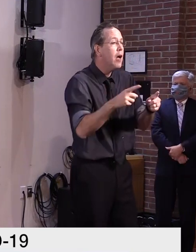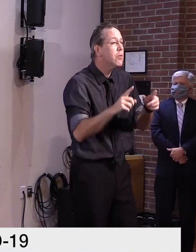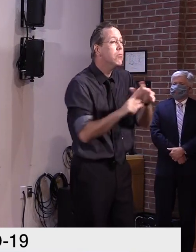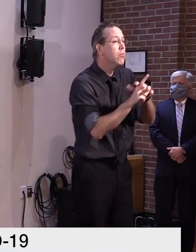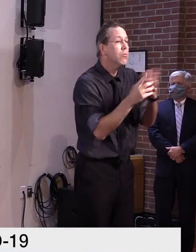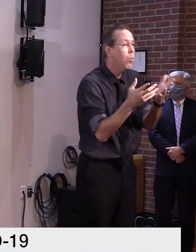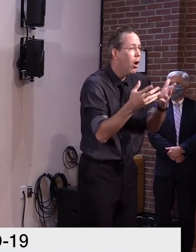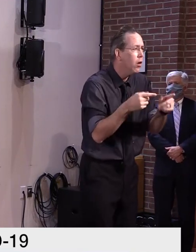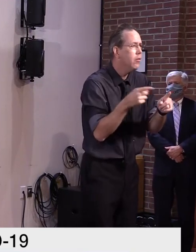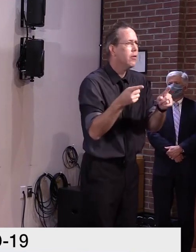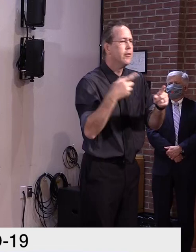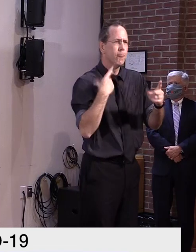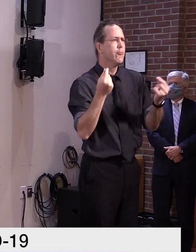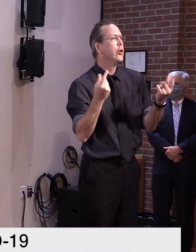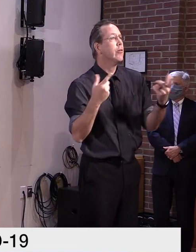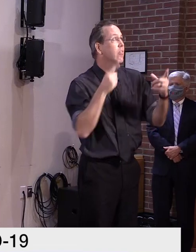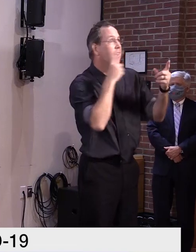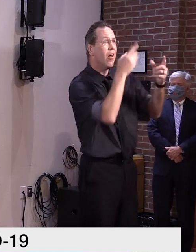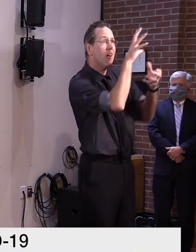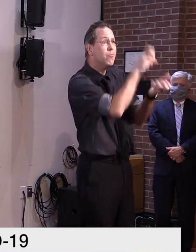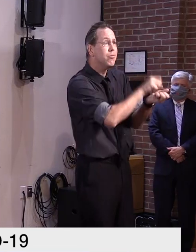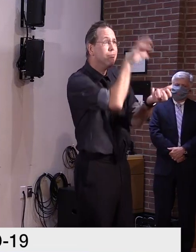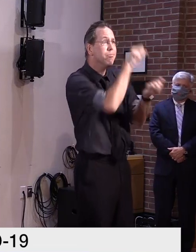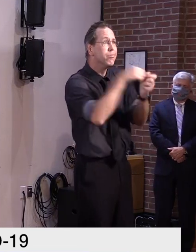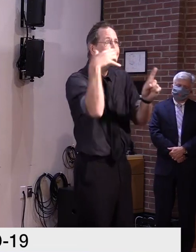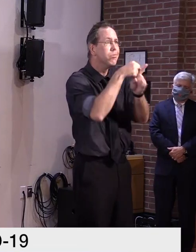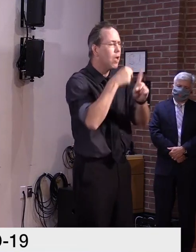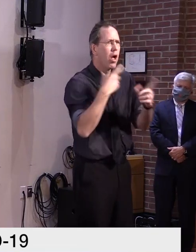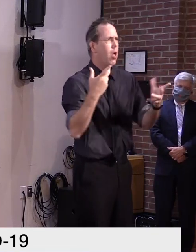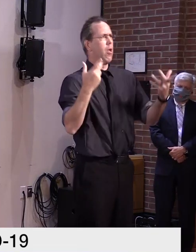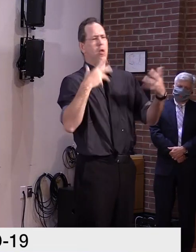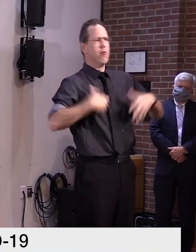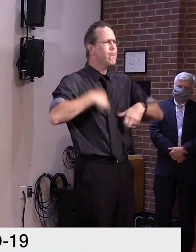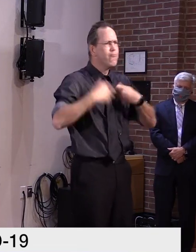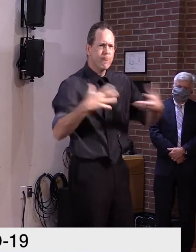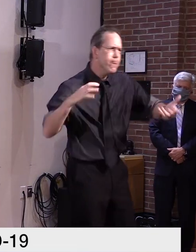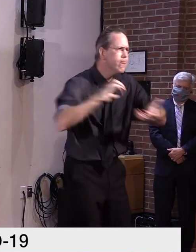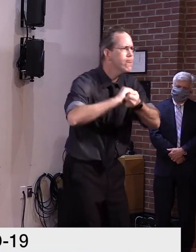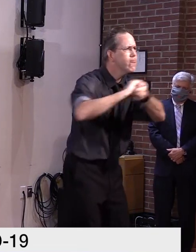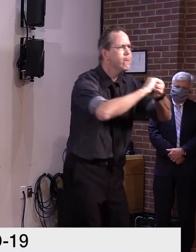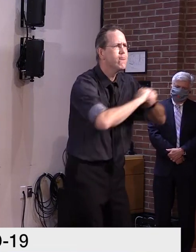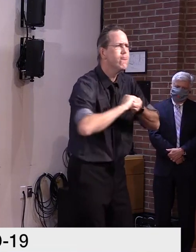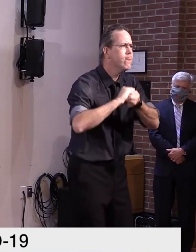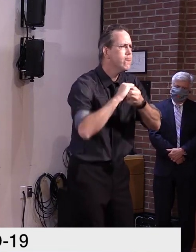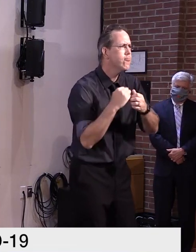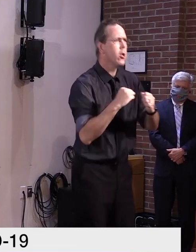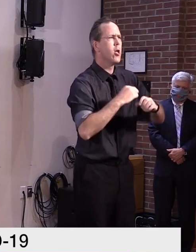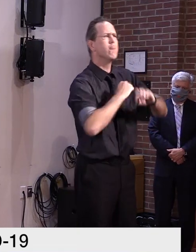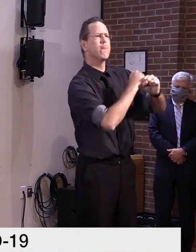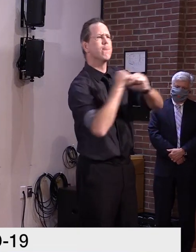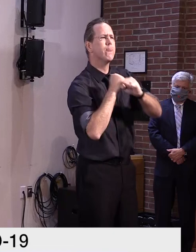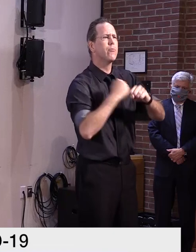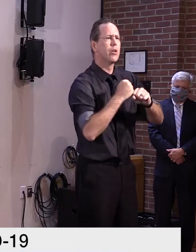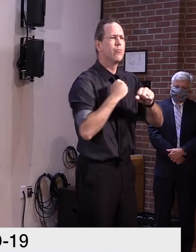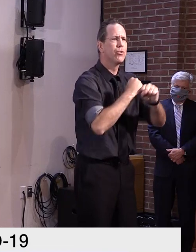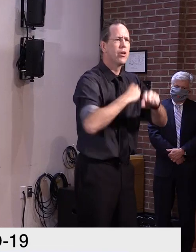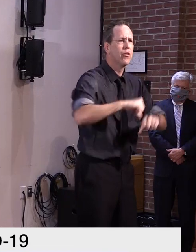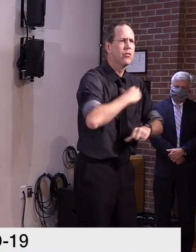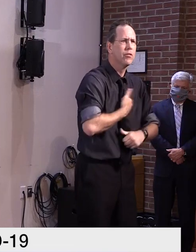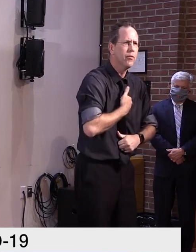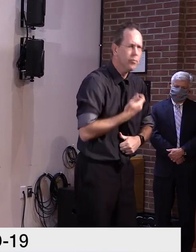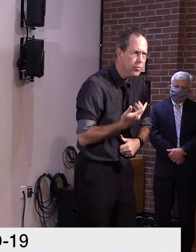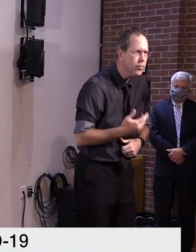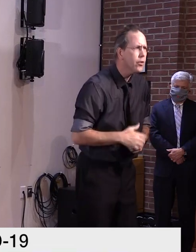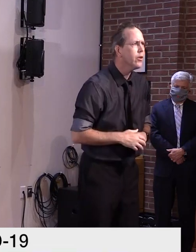that as Americans, we can do almost anything. As we seek answers to how we get